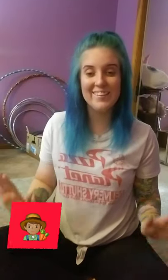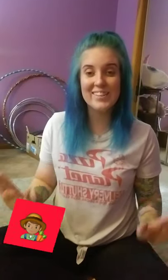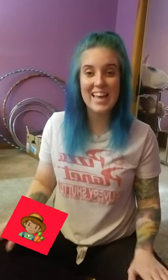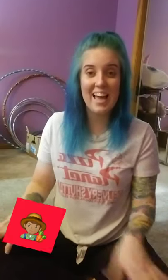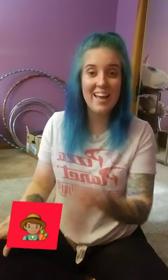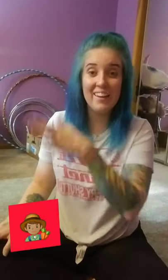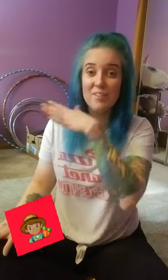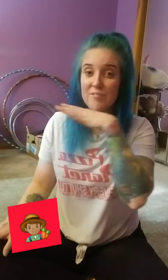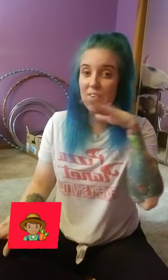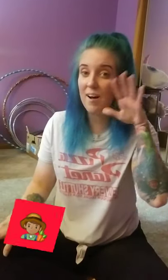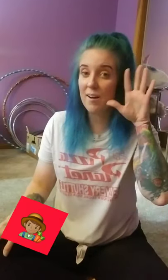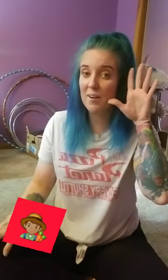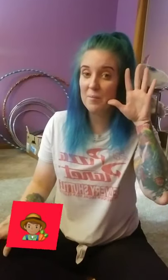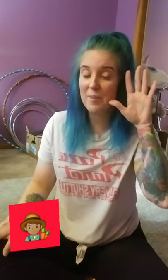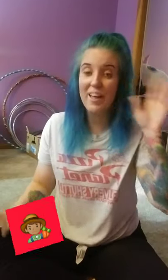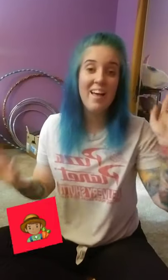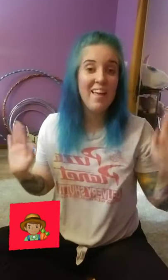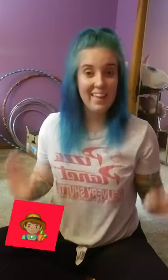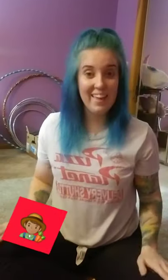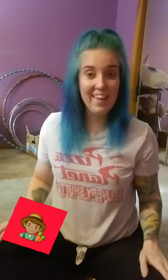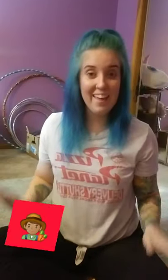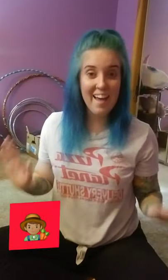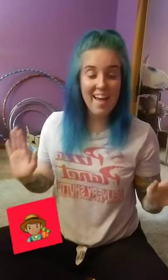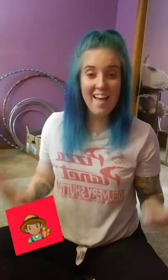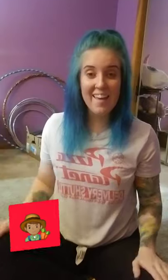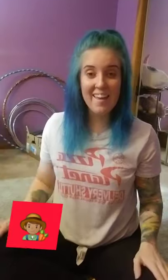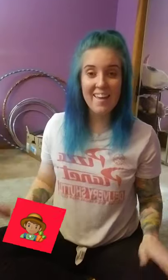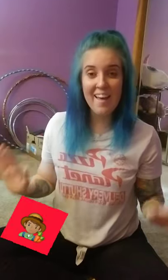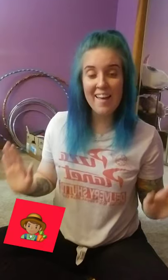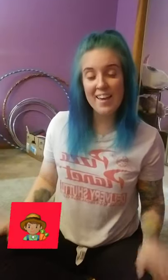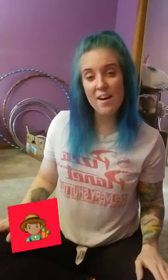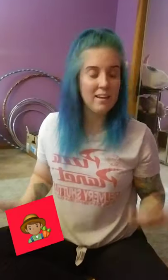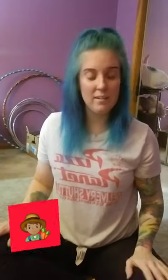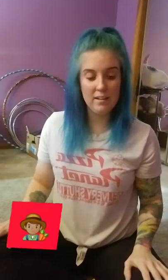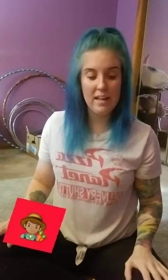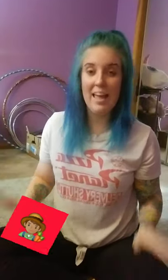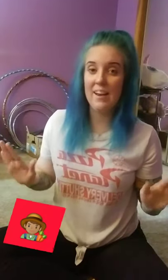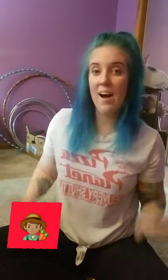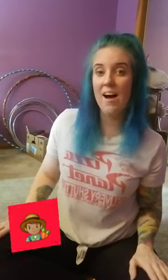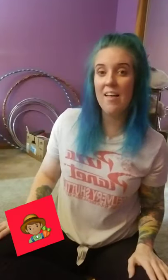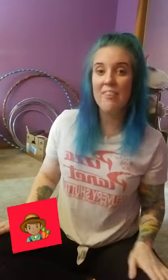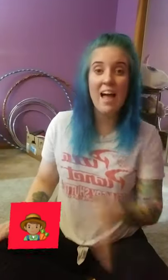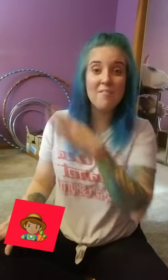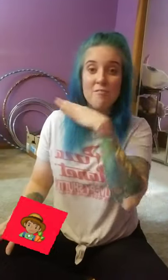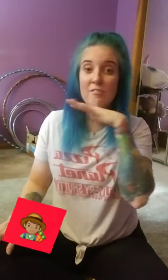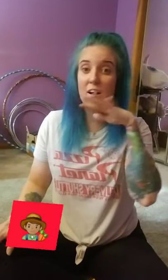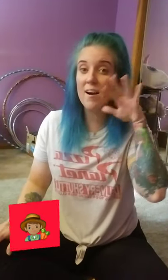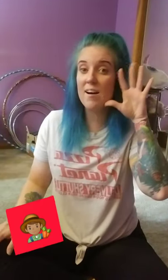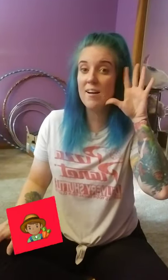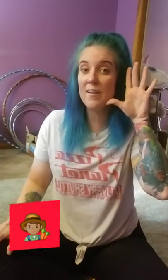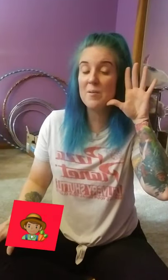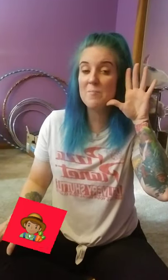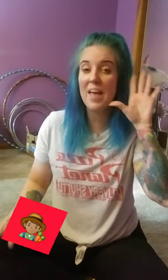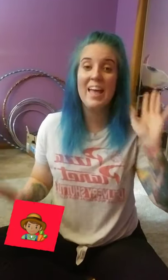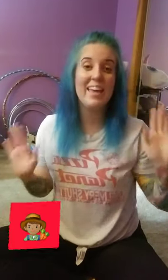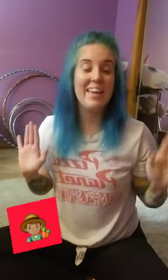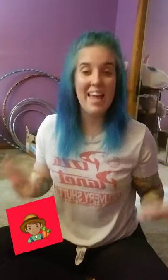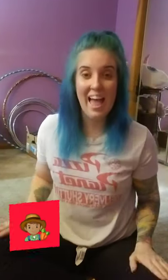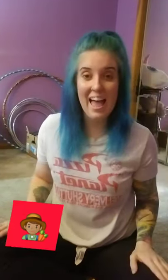had a farm. E-I-E-I-O. And on that farm, he had